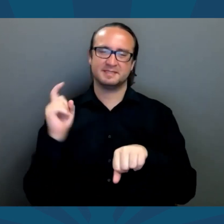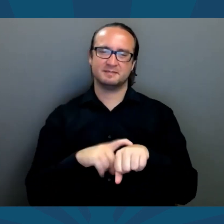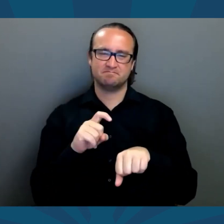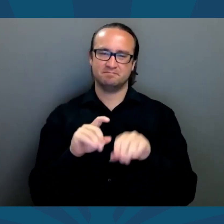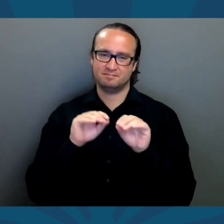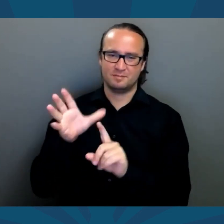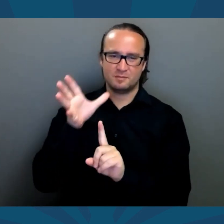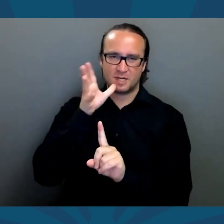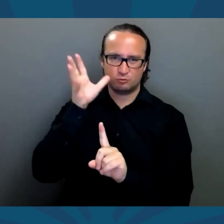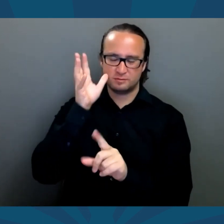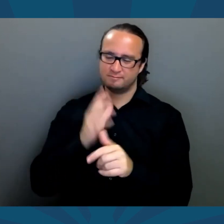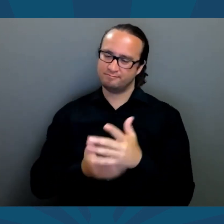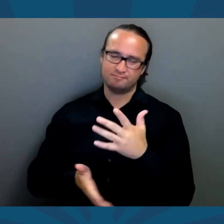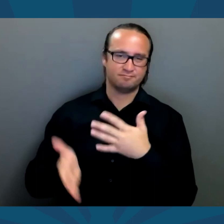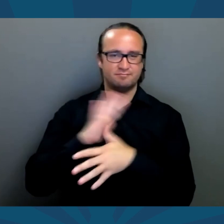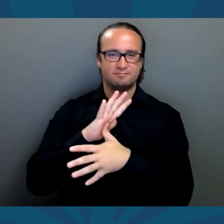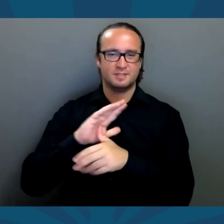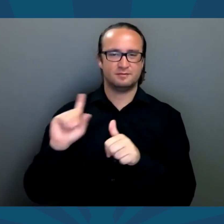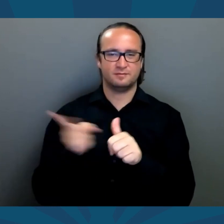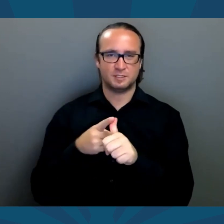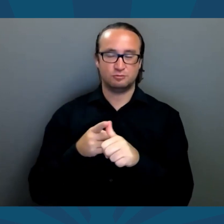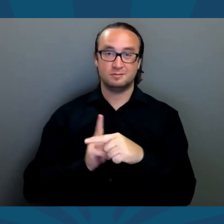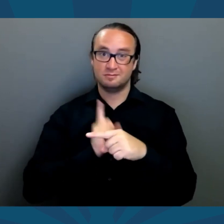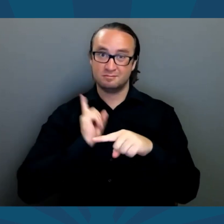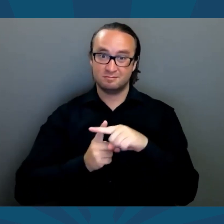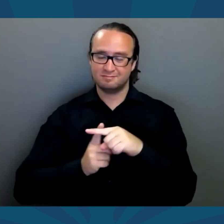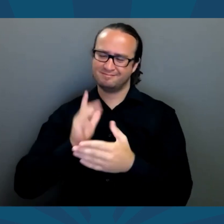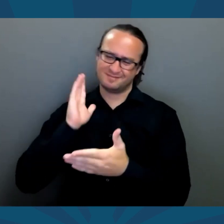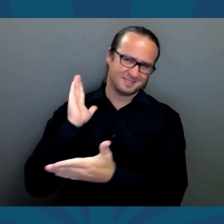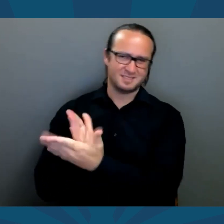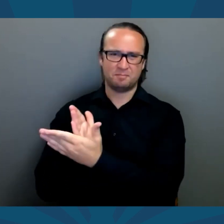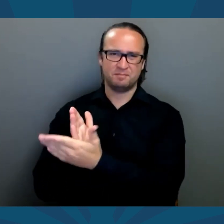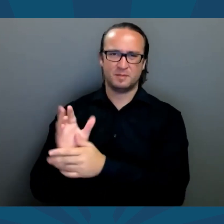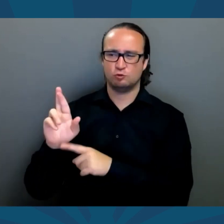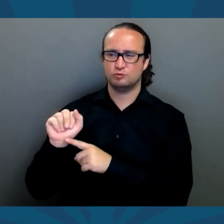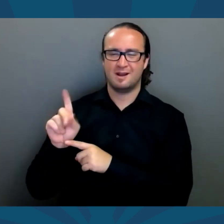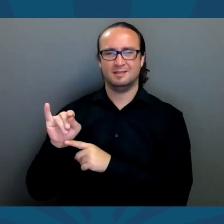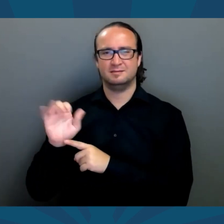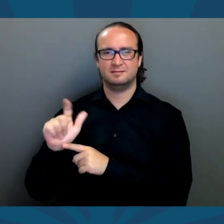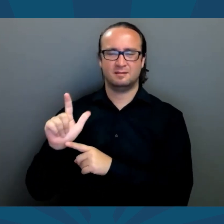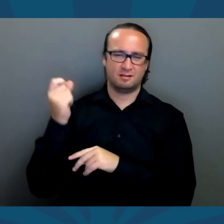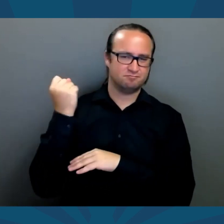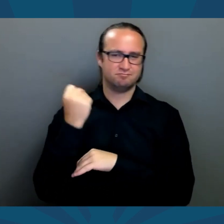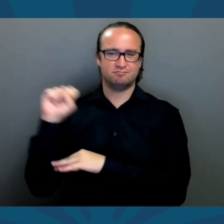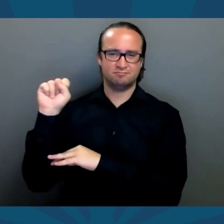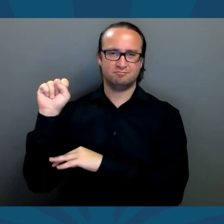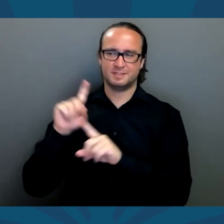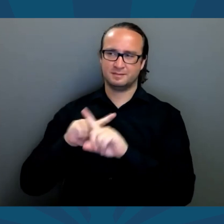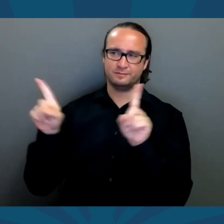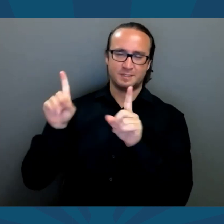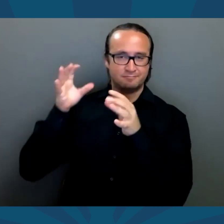I also know it's time to put parents first and stop the radical indoctrination in our schools.